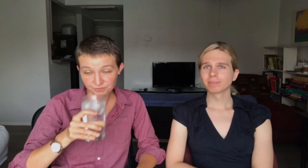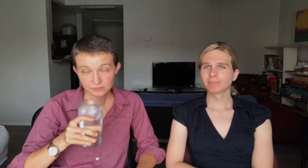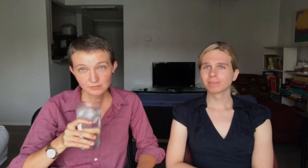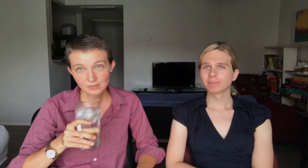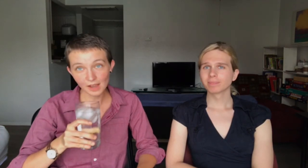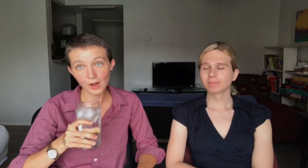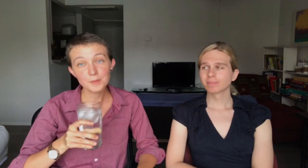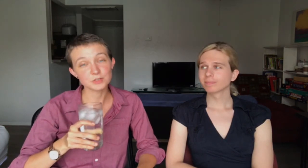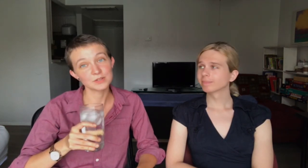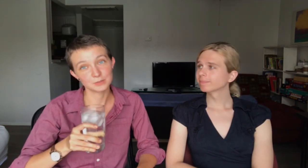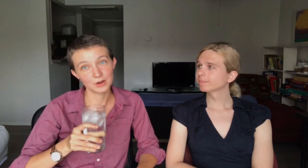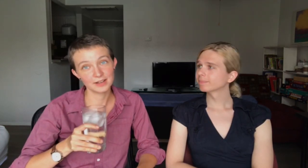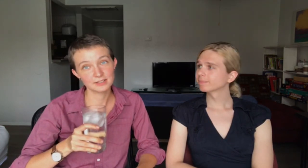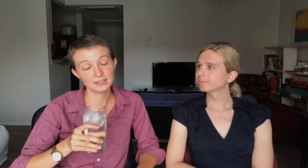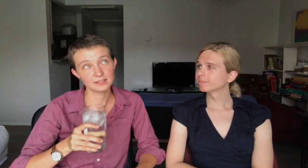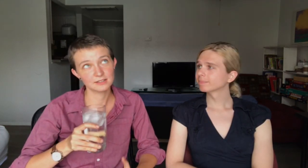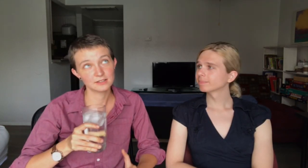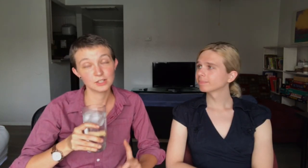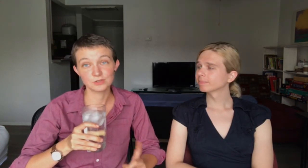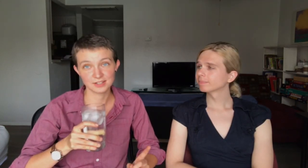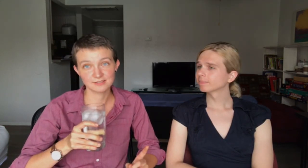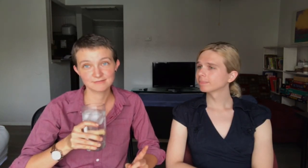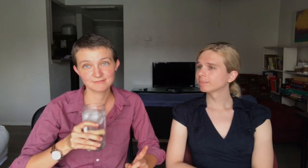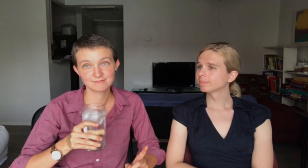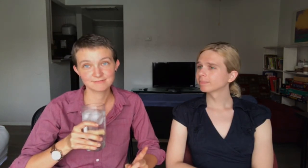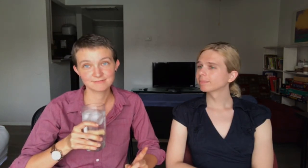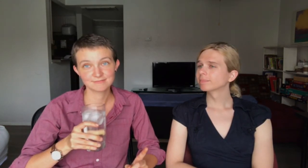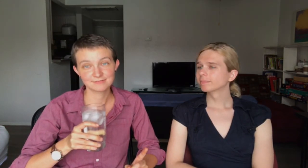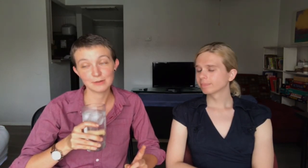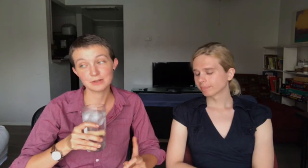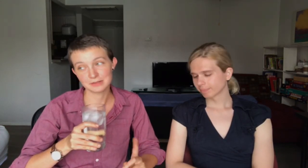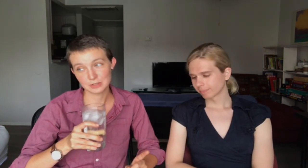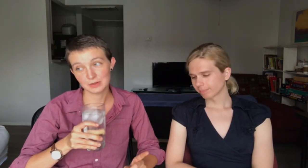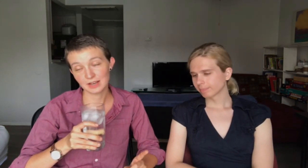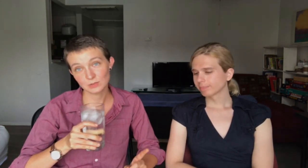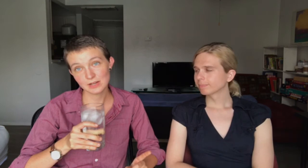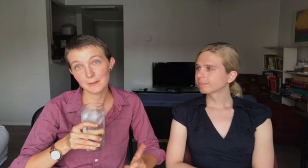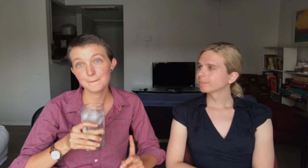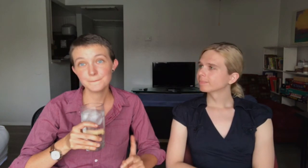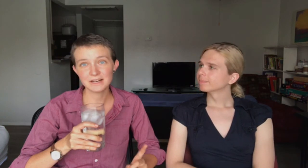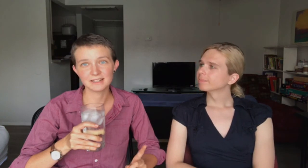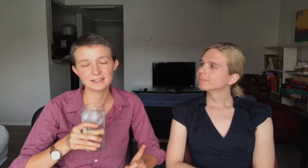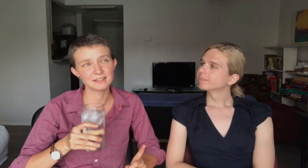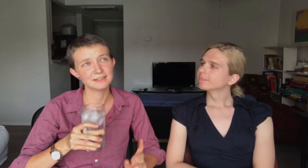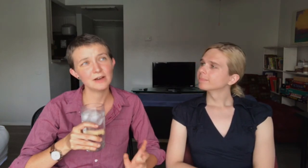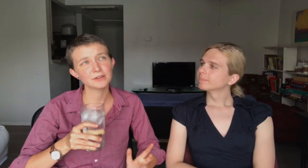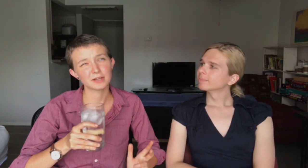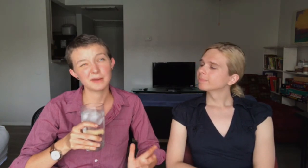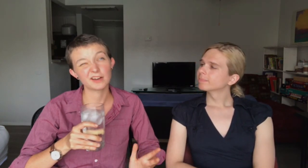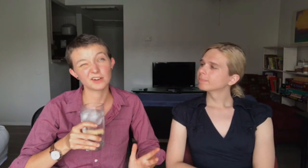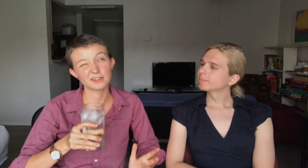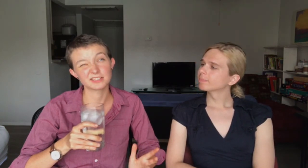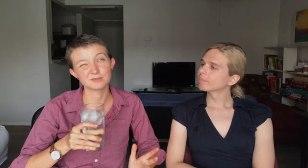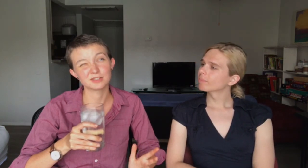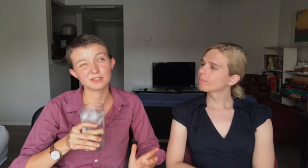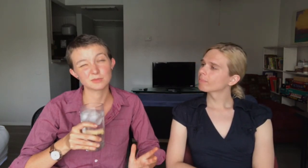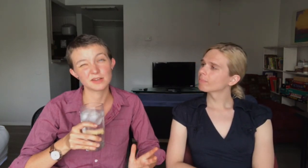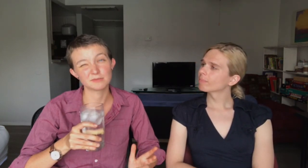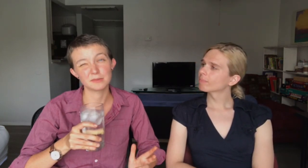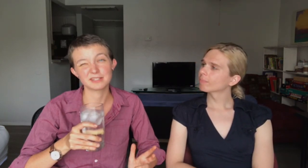Uh, I almost went to Pride in Houston. That would have been super gay as well. But, now looking back on all the things we've been doing this month, maybe